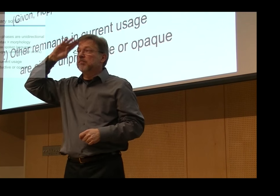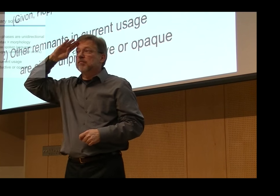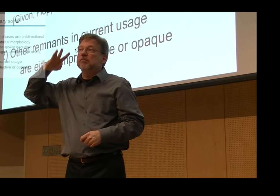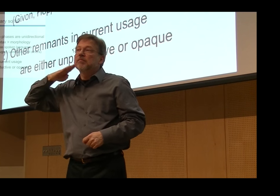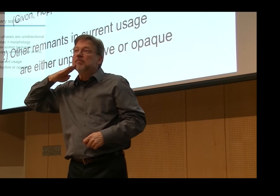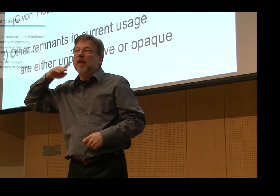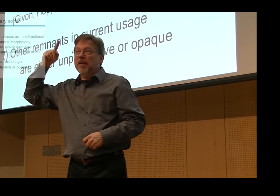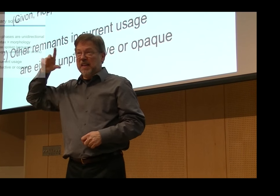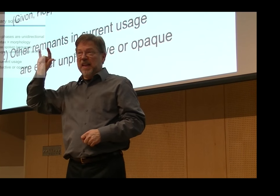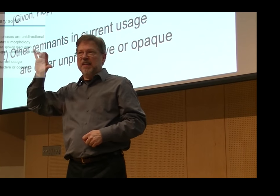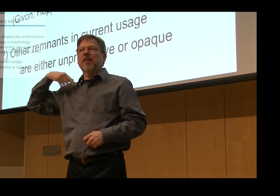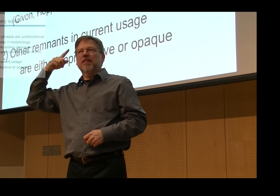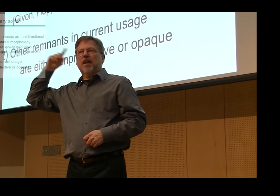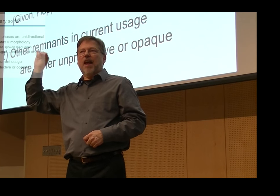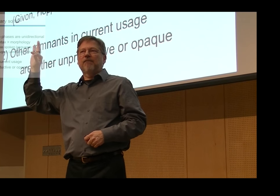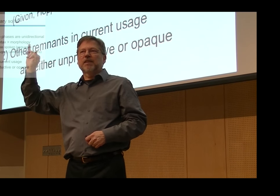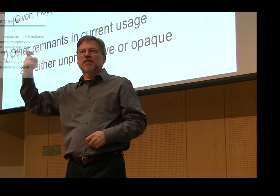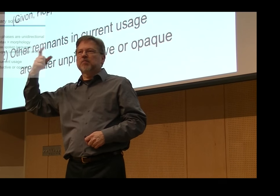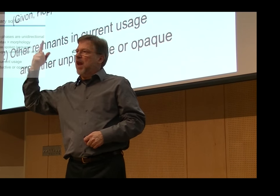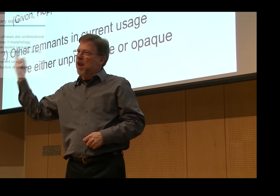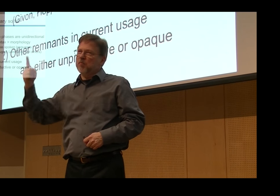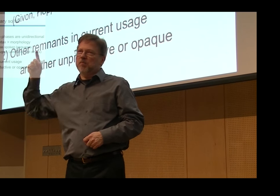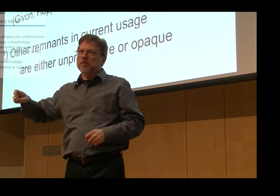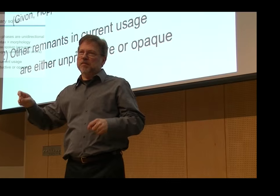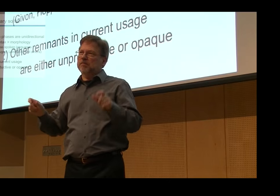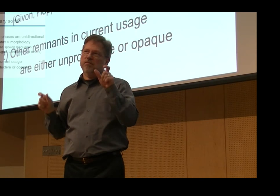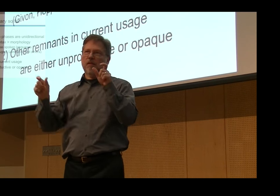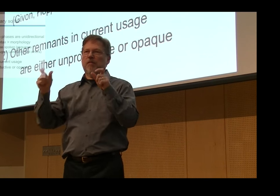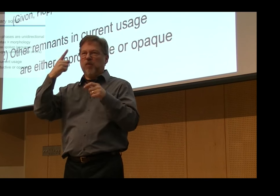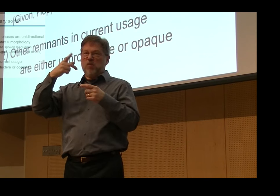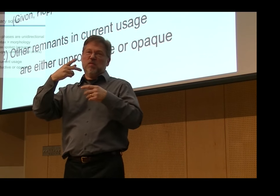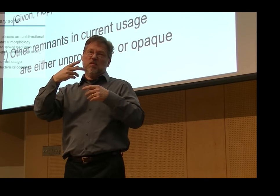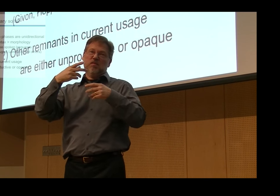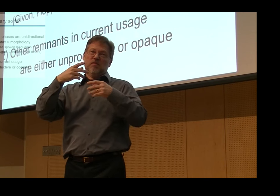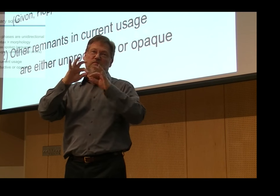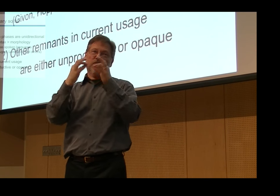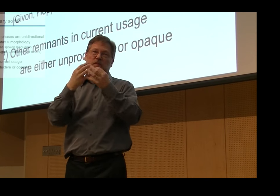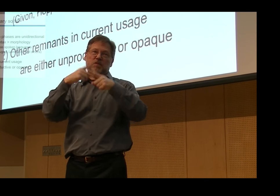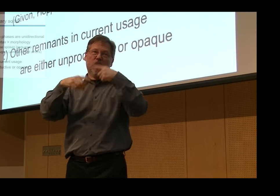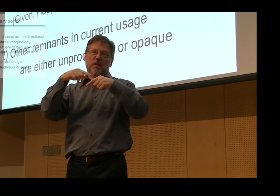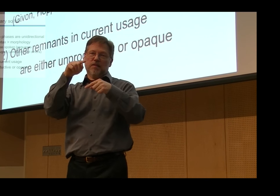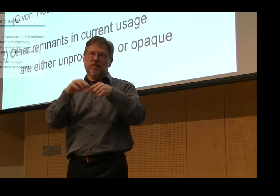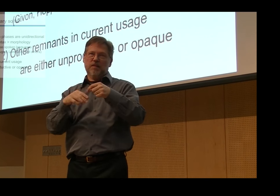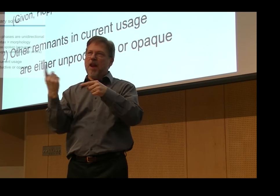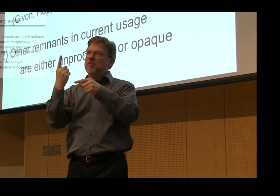here. Now I would like to talk a little about other remnants that we use today.